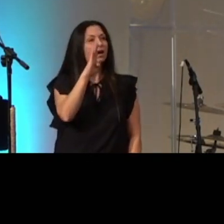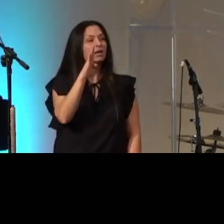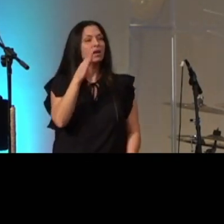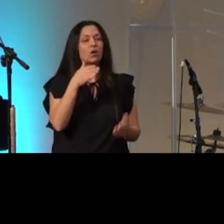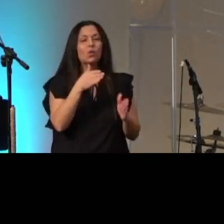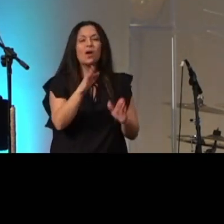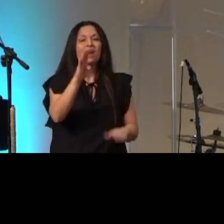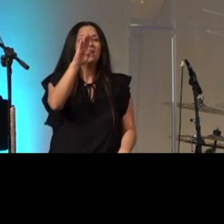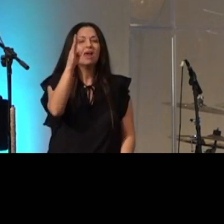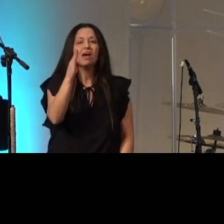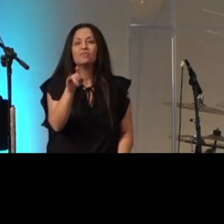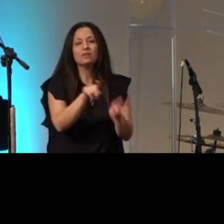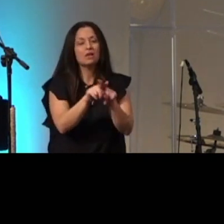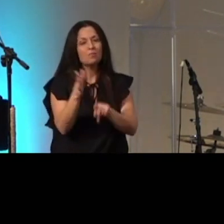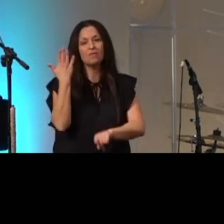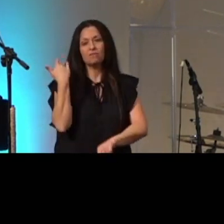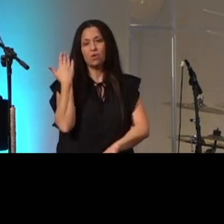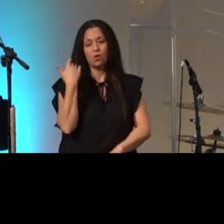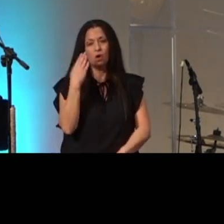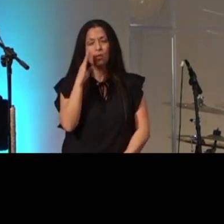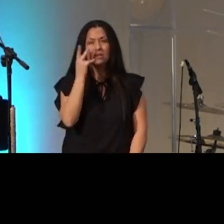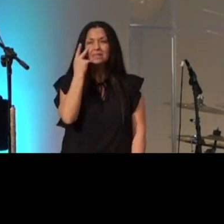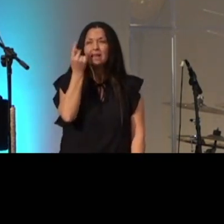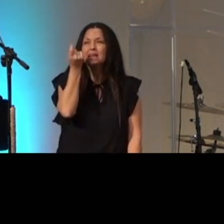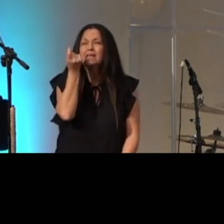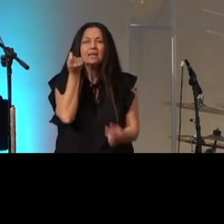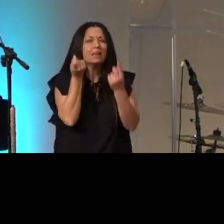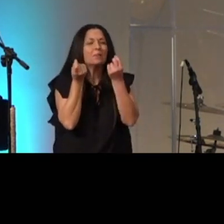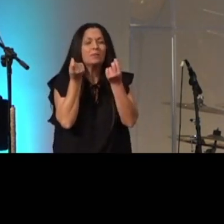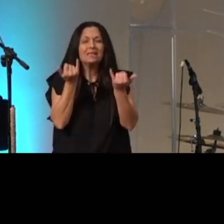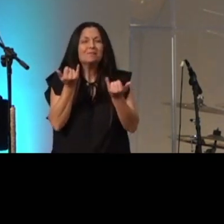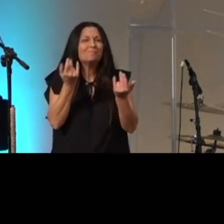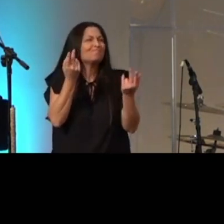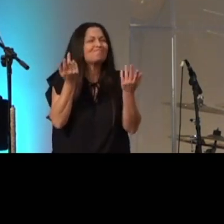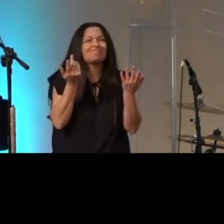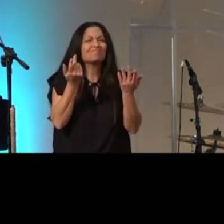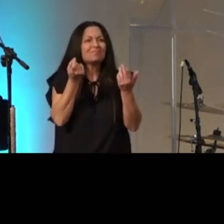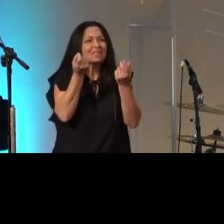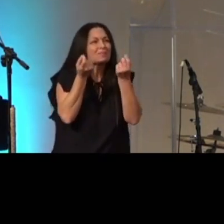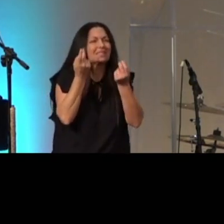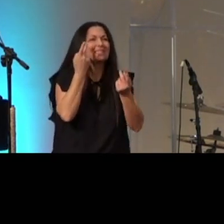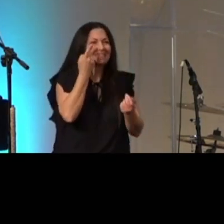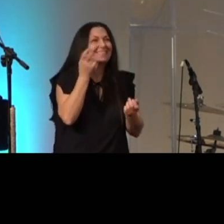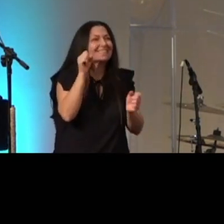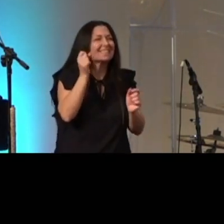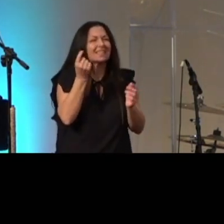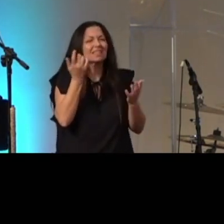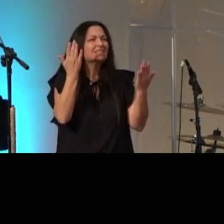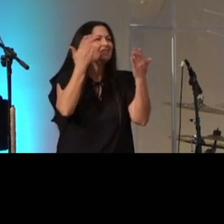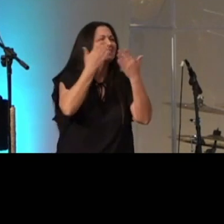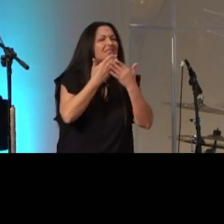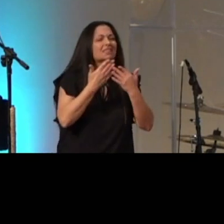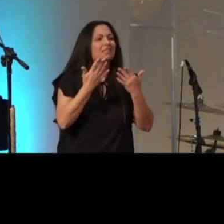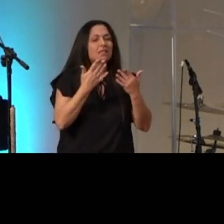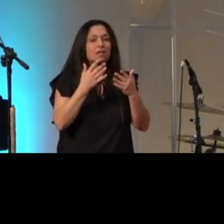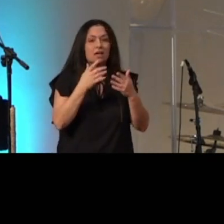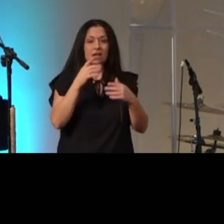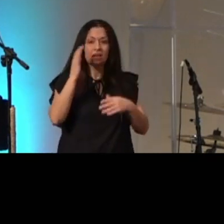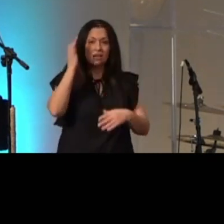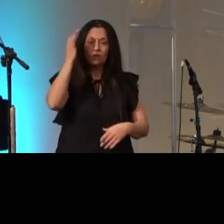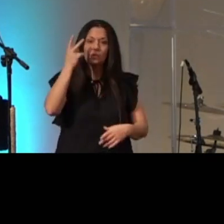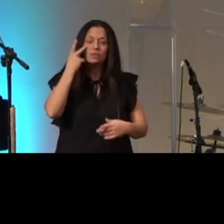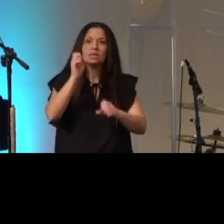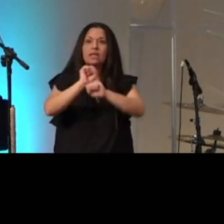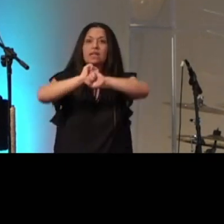we will get everything in the future what does it mean to see god to marvel at his